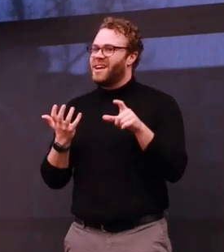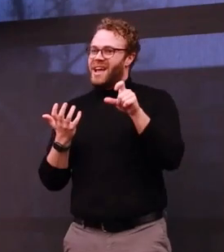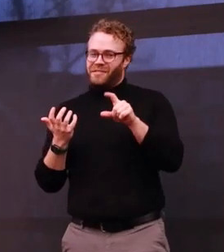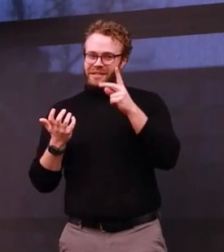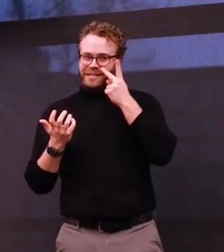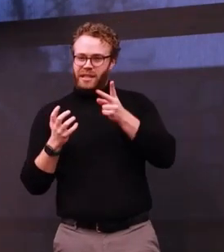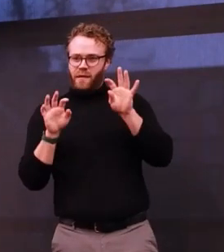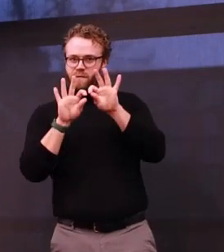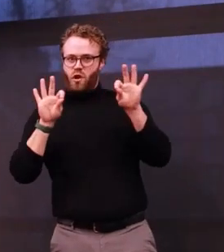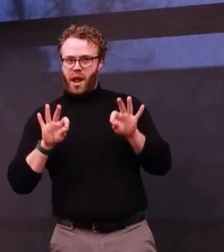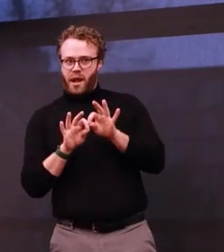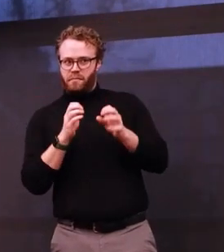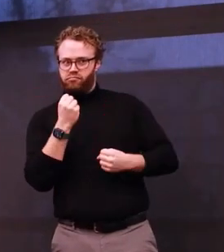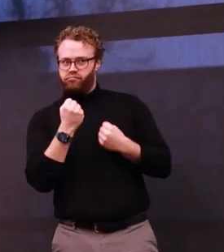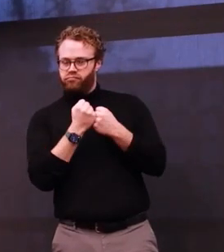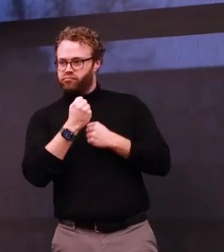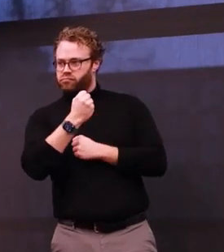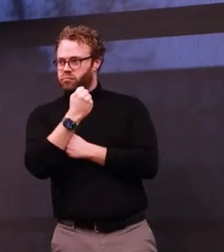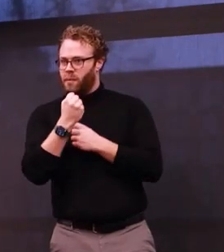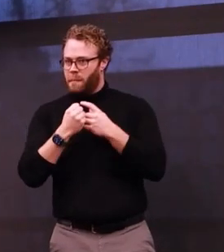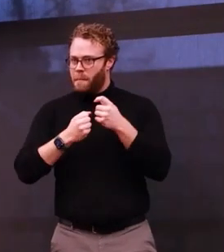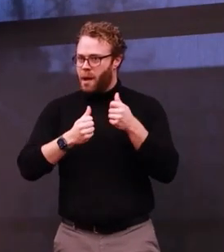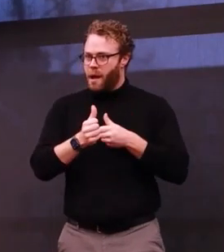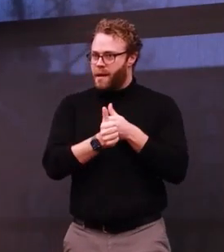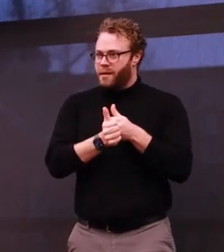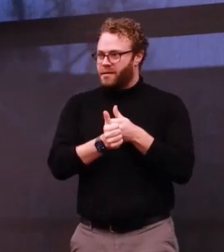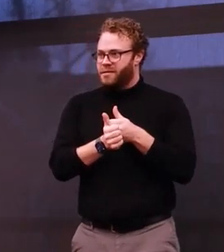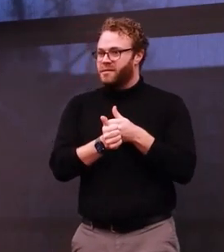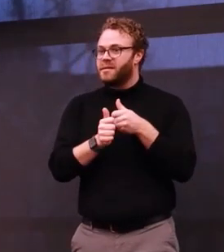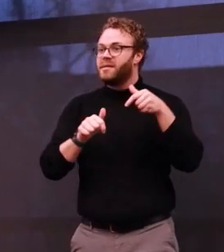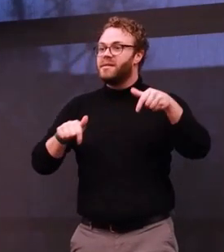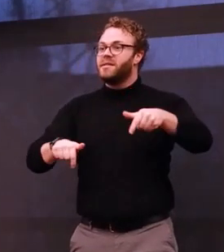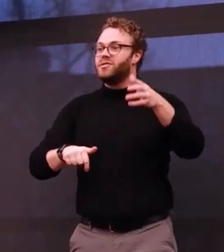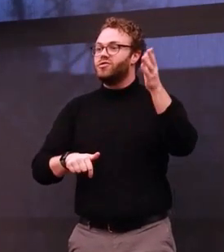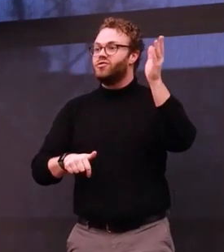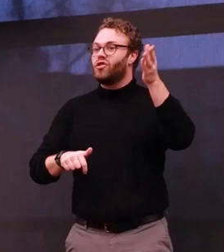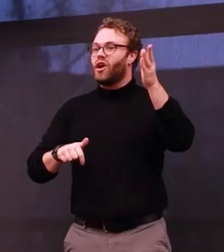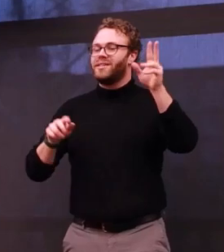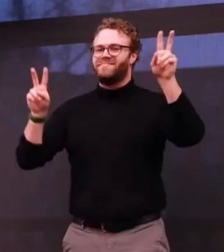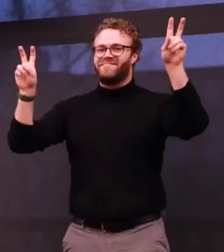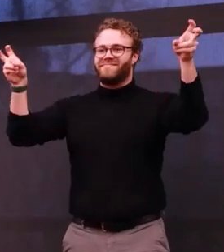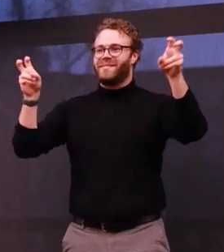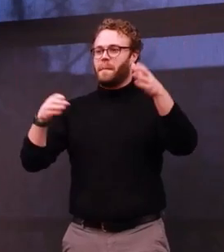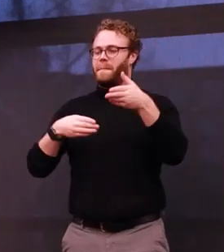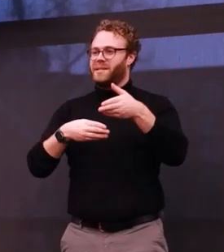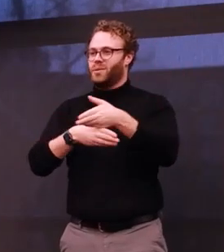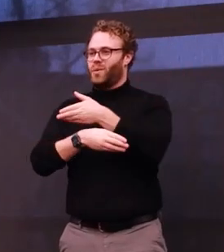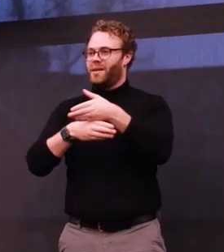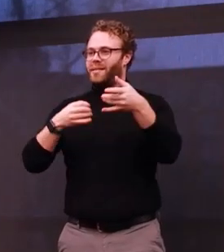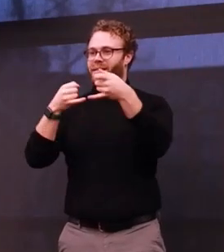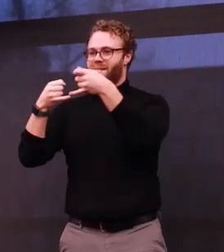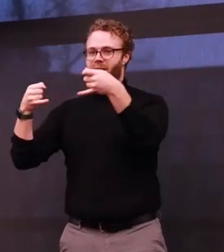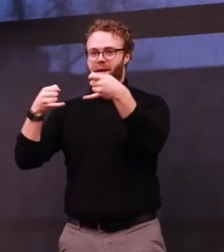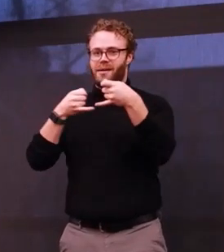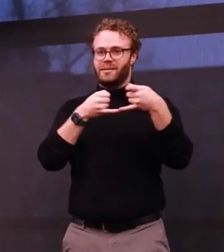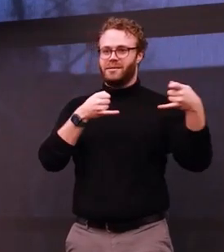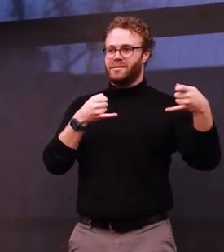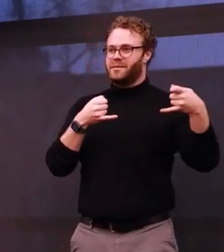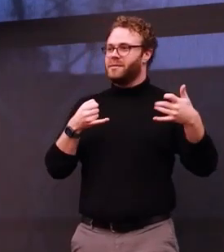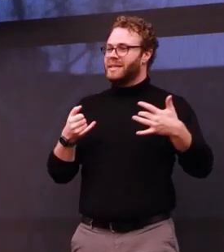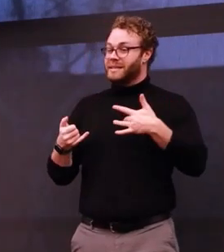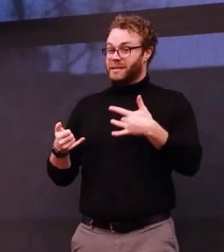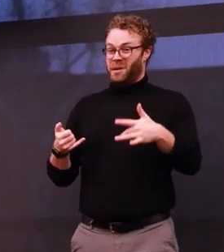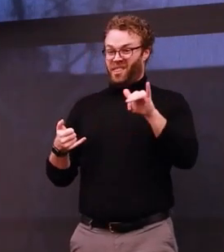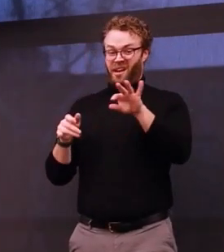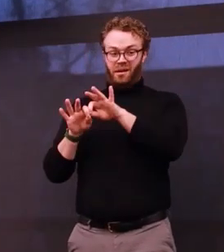which it's presented. The theme of this talk is between the lines. And when you think about between the lines, I'm guessing you're